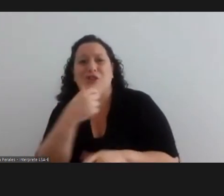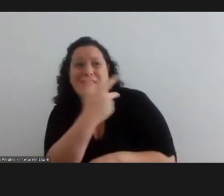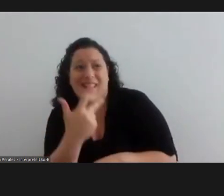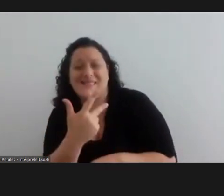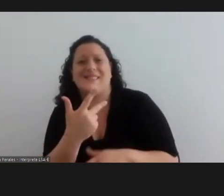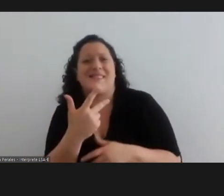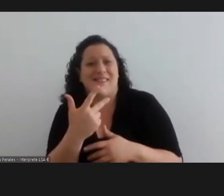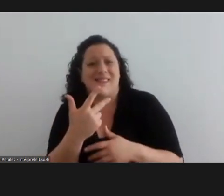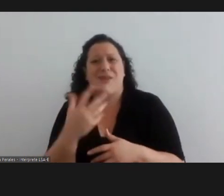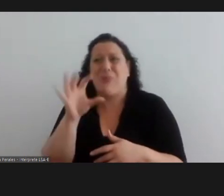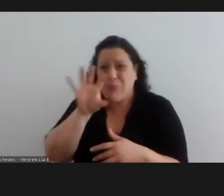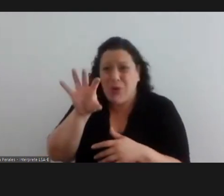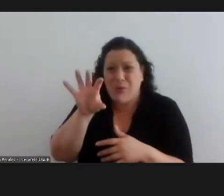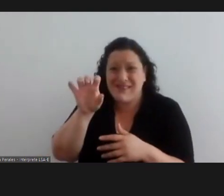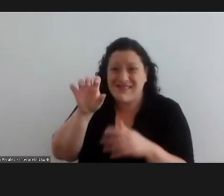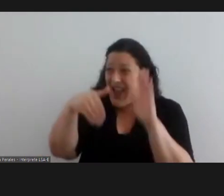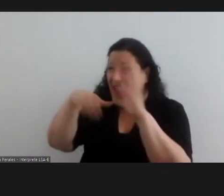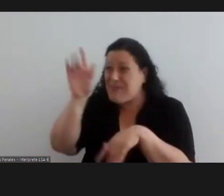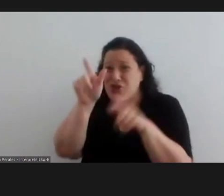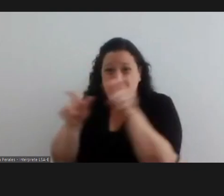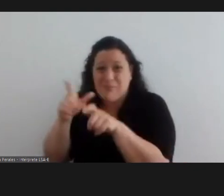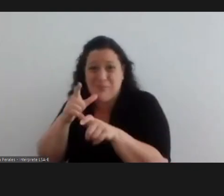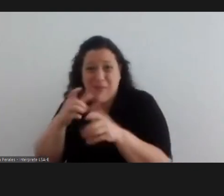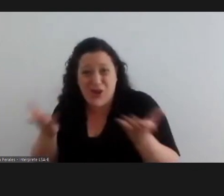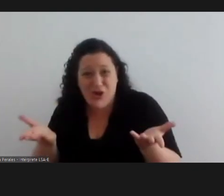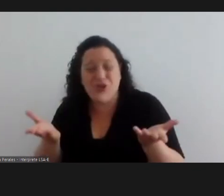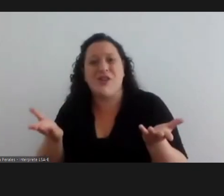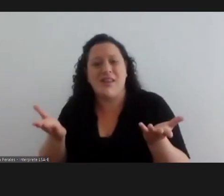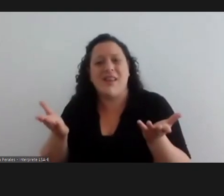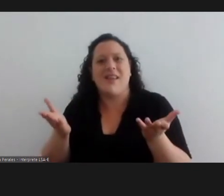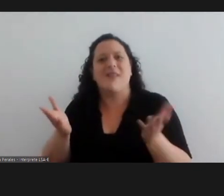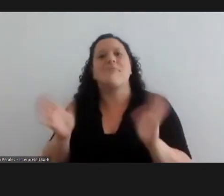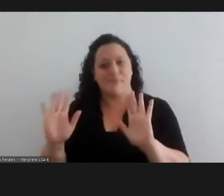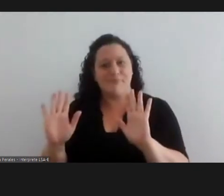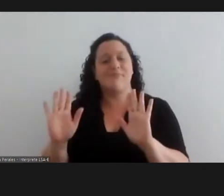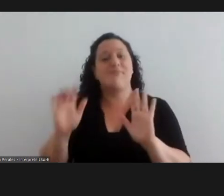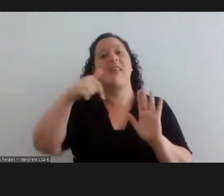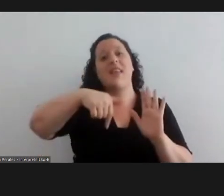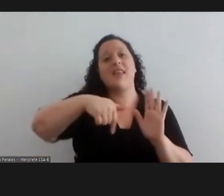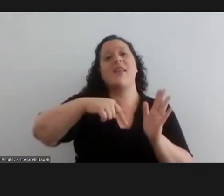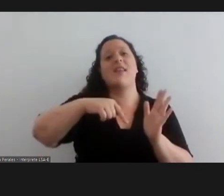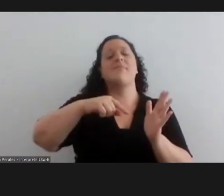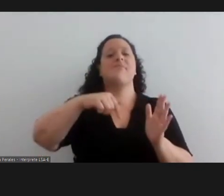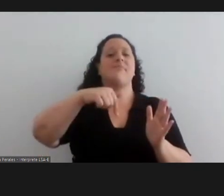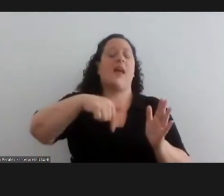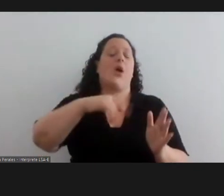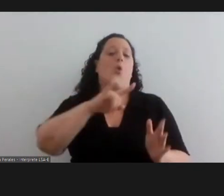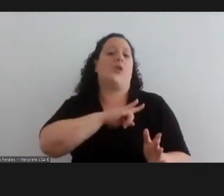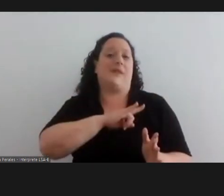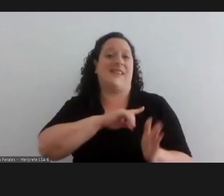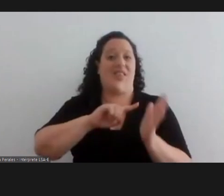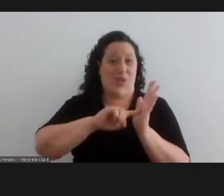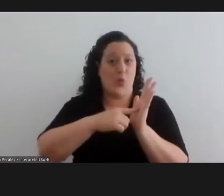and maybe i started to realize this at the university of buenos aires